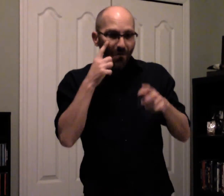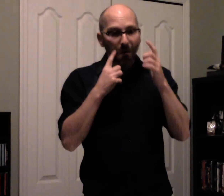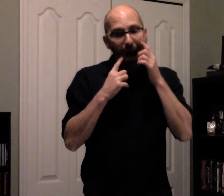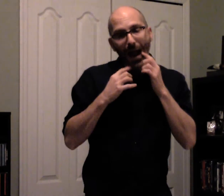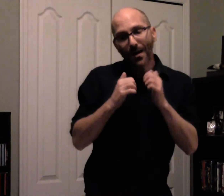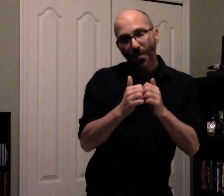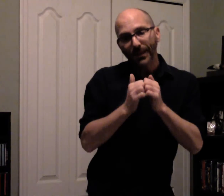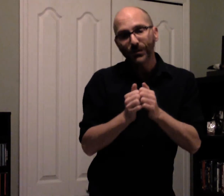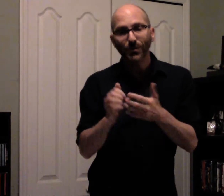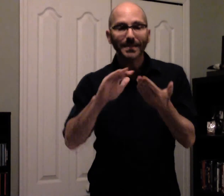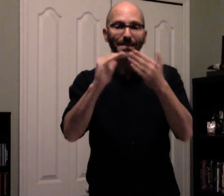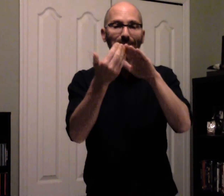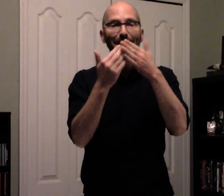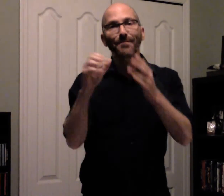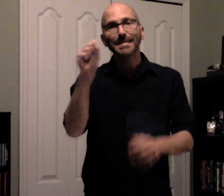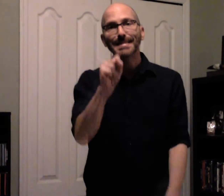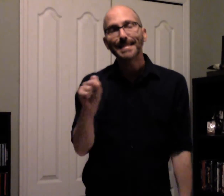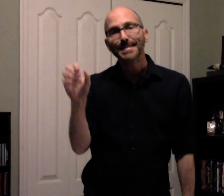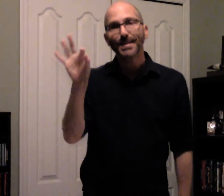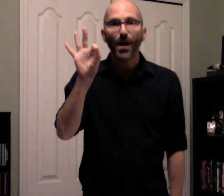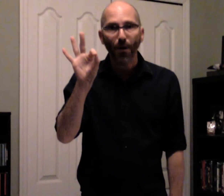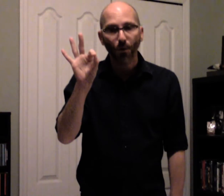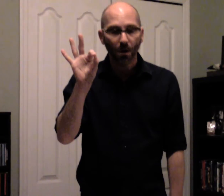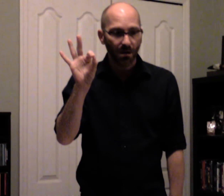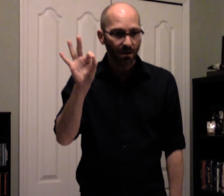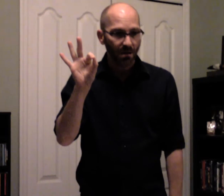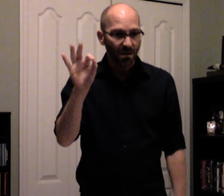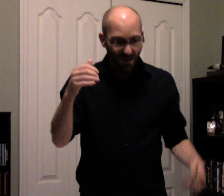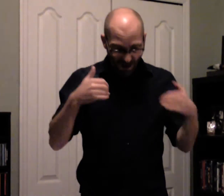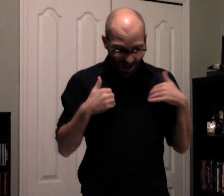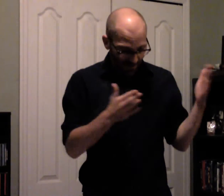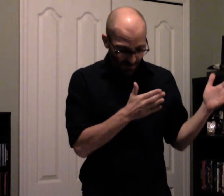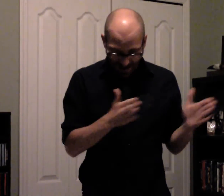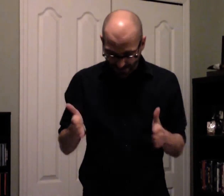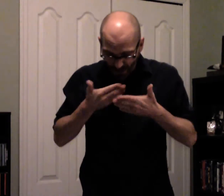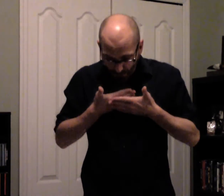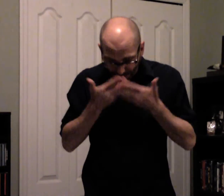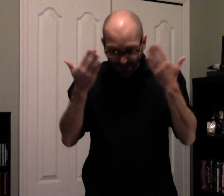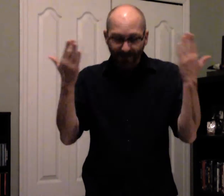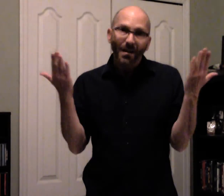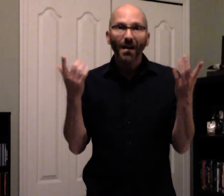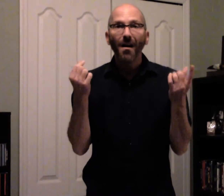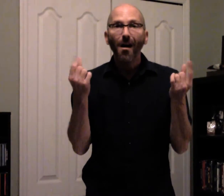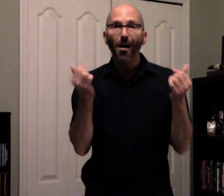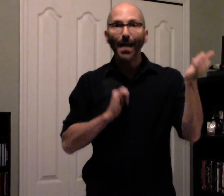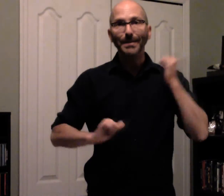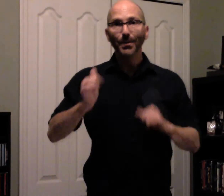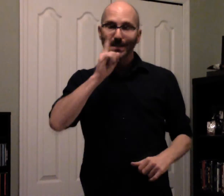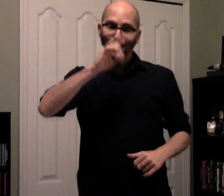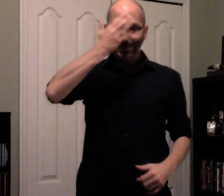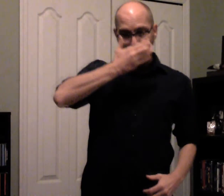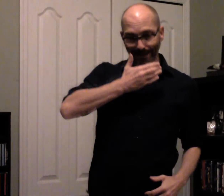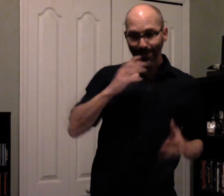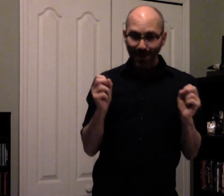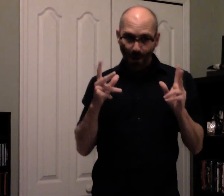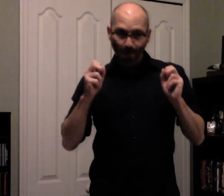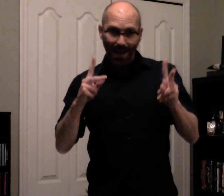Cried on the streets of San Francisco I don't have an agenda All I do is pretend to be okay